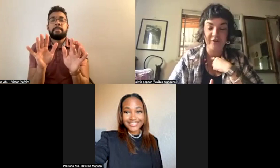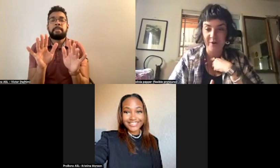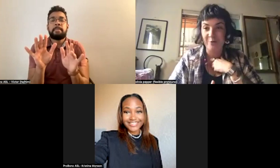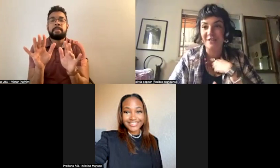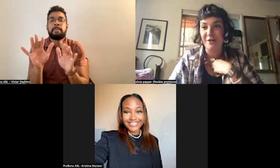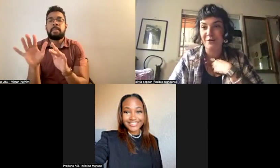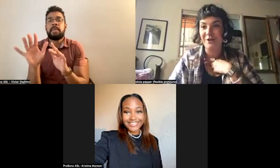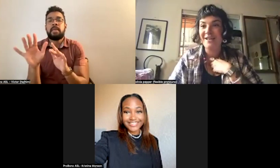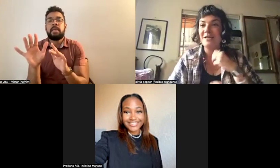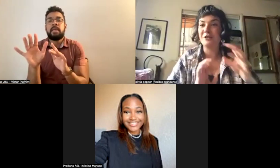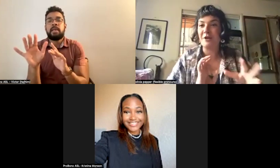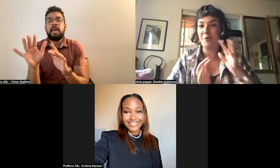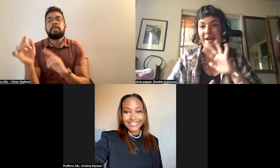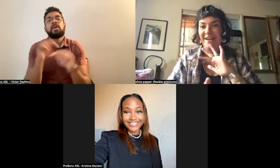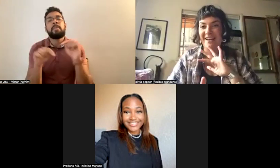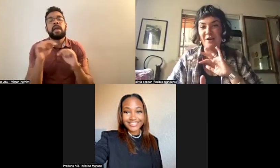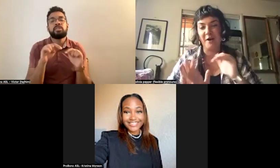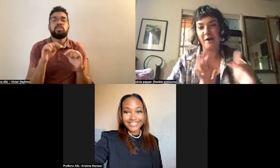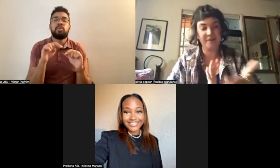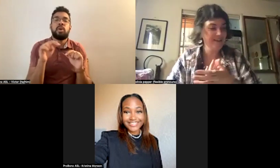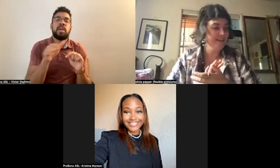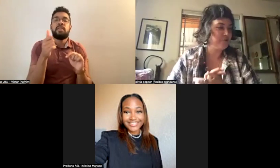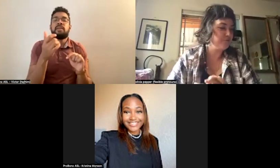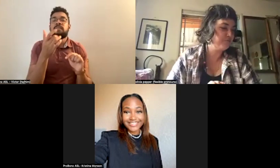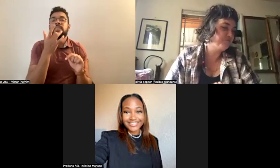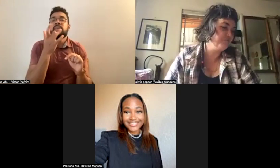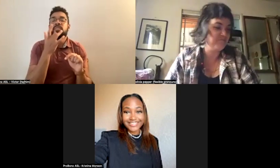favorite of mine. Who's another gender bending, uh,